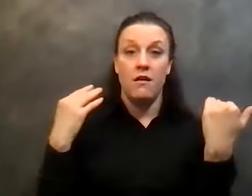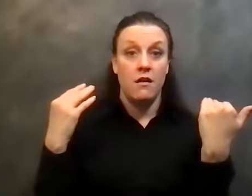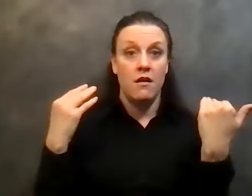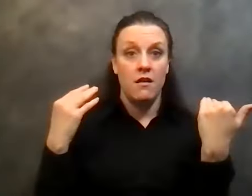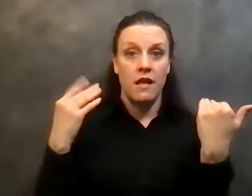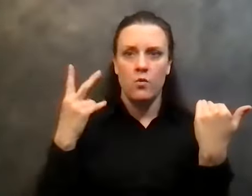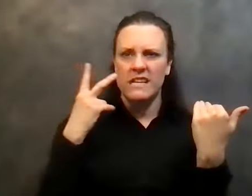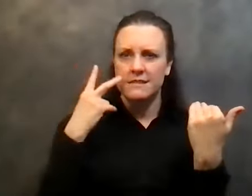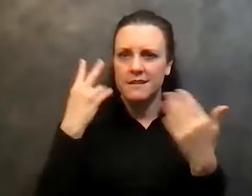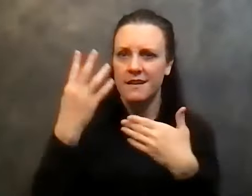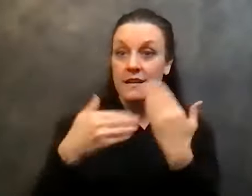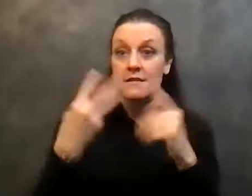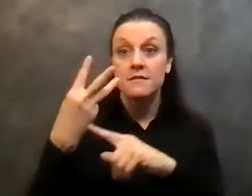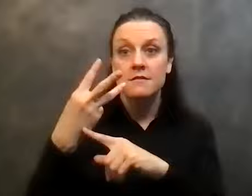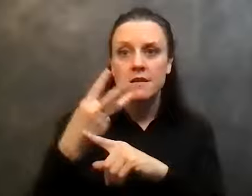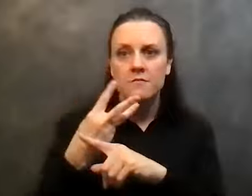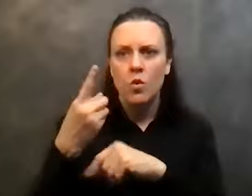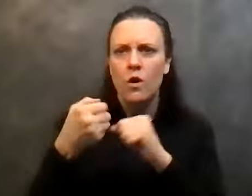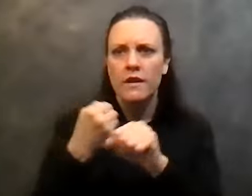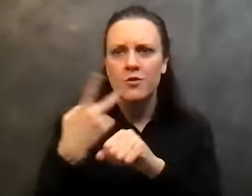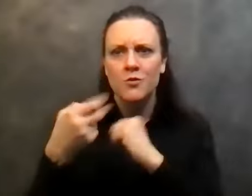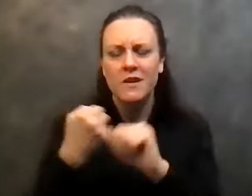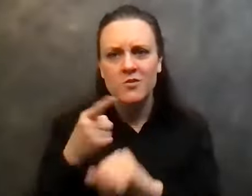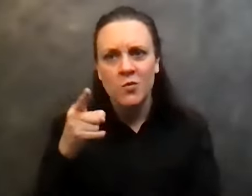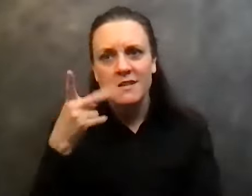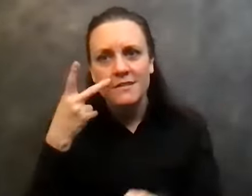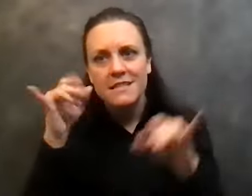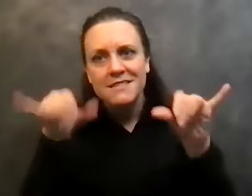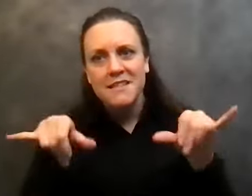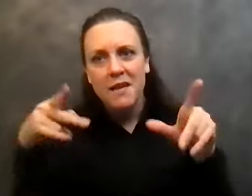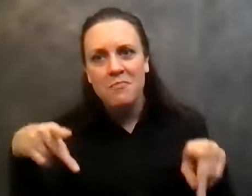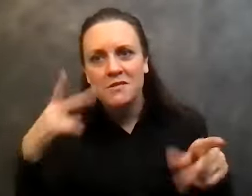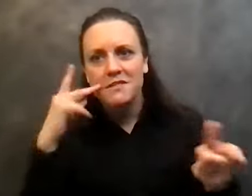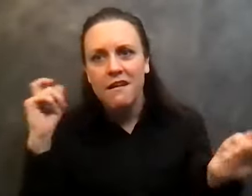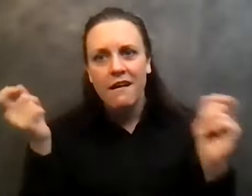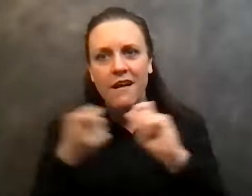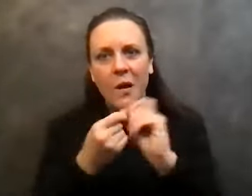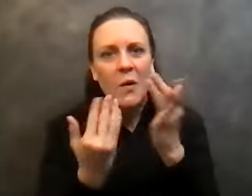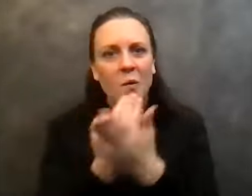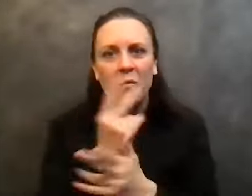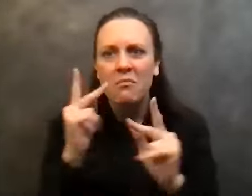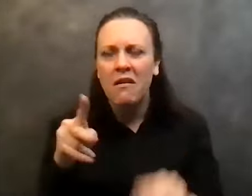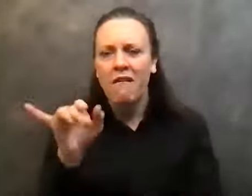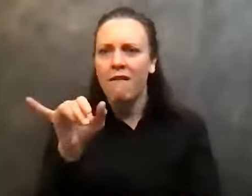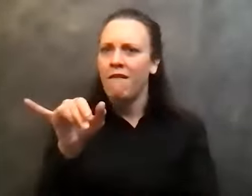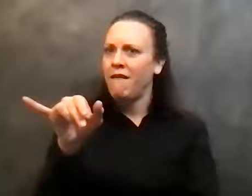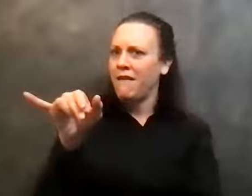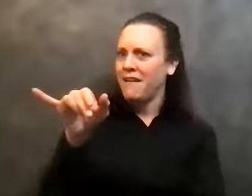And six months, a year, two years later, we can see a new person, right? What is that? What is